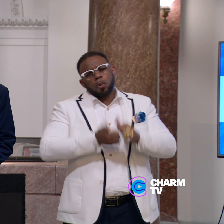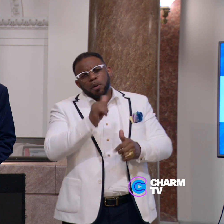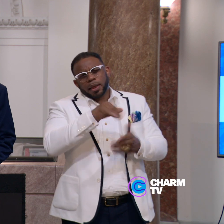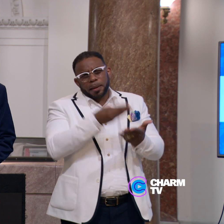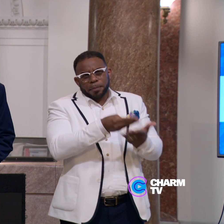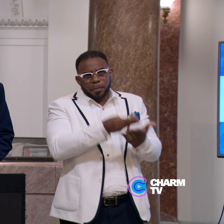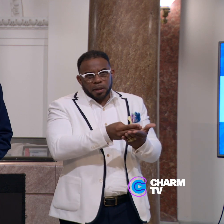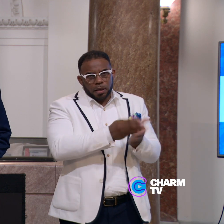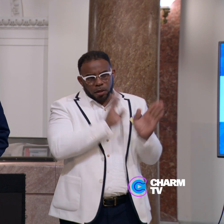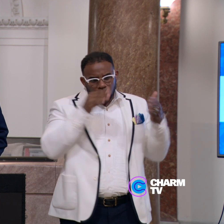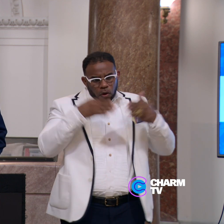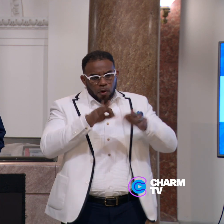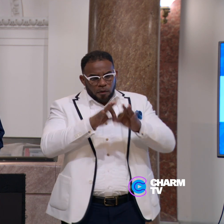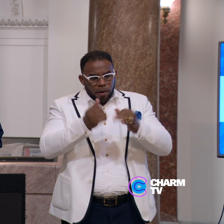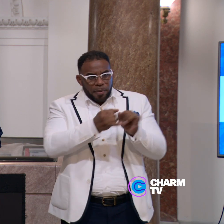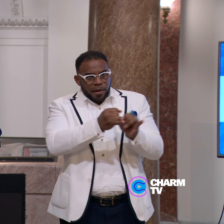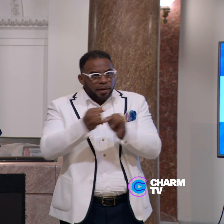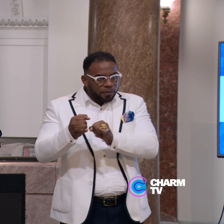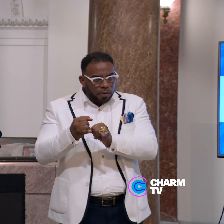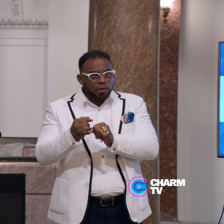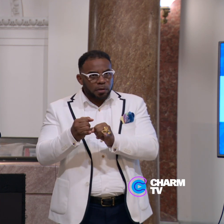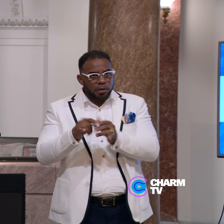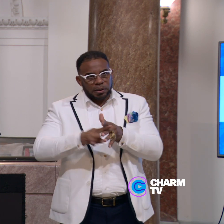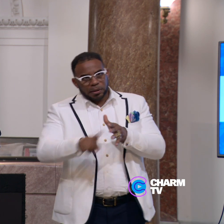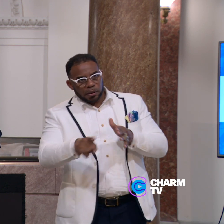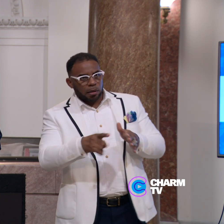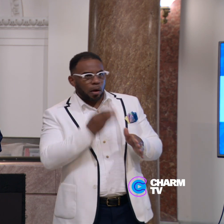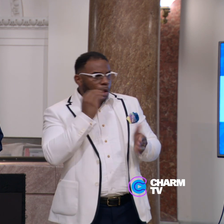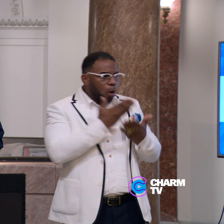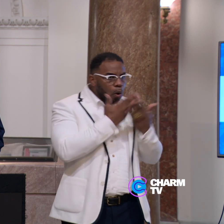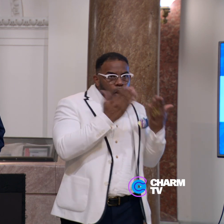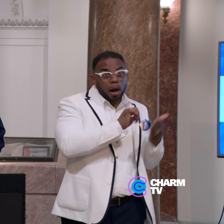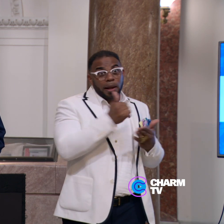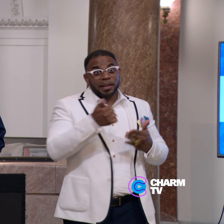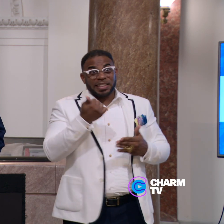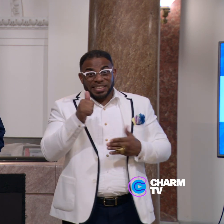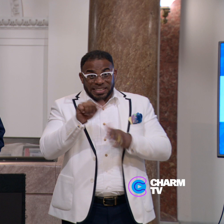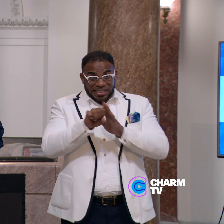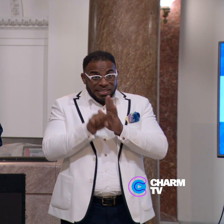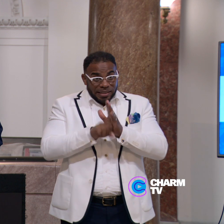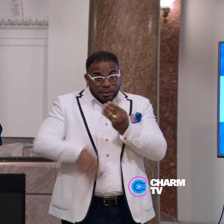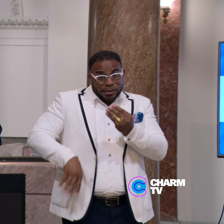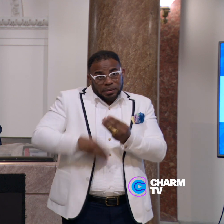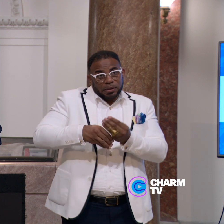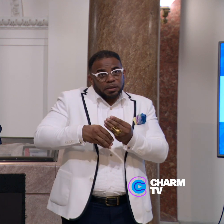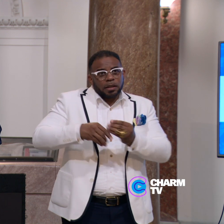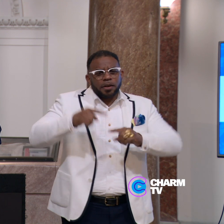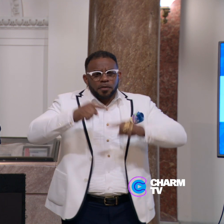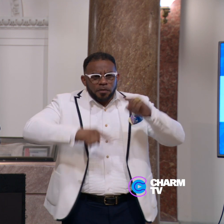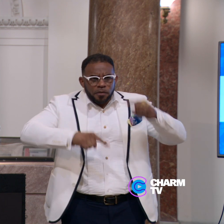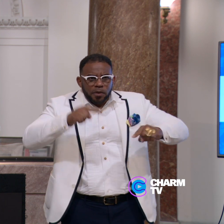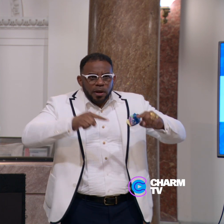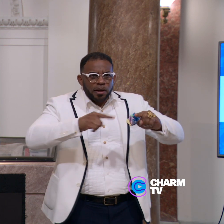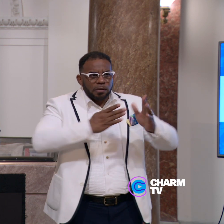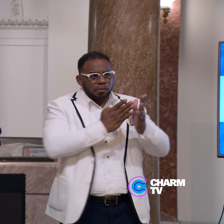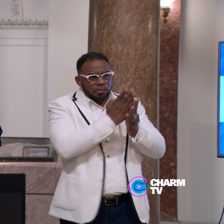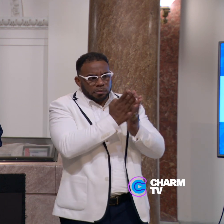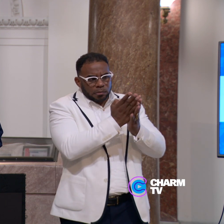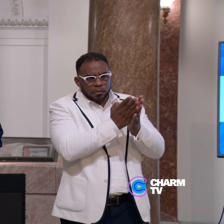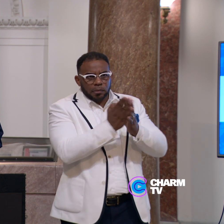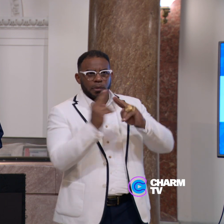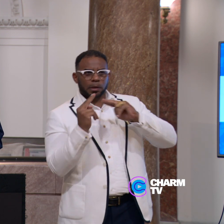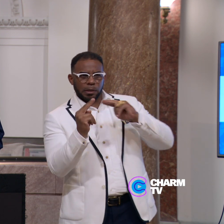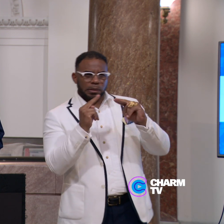of that geared toward families and individuals exiting homelessness. Another ten states are in various phases of